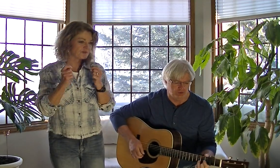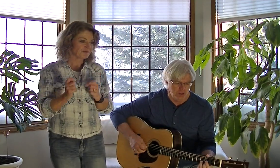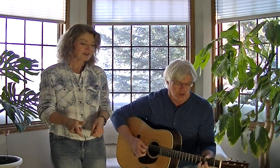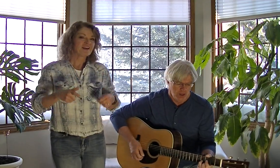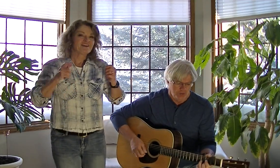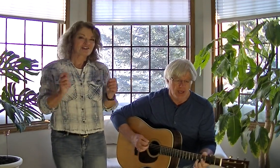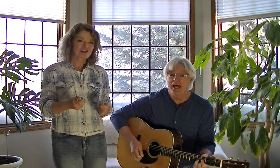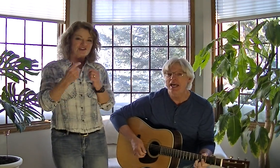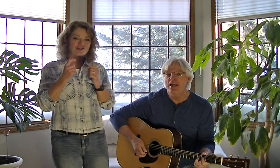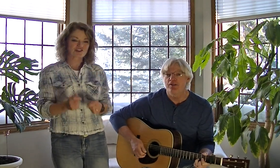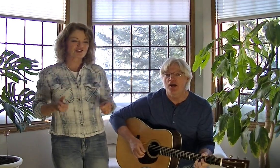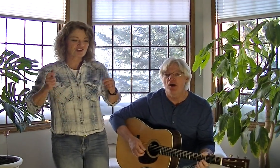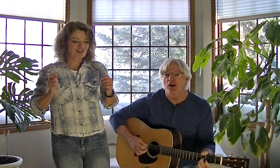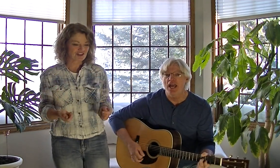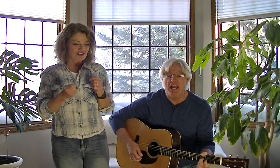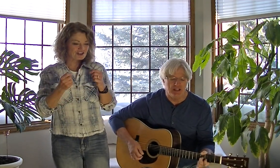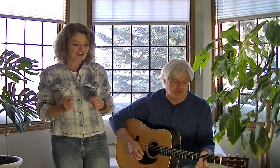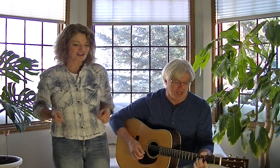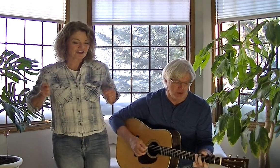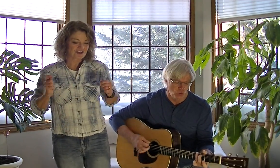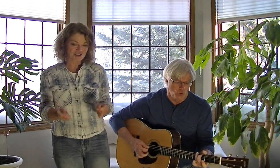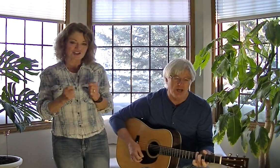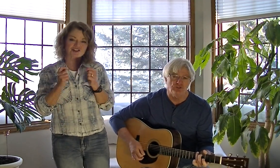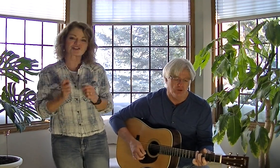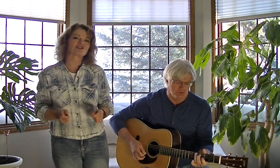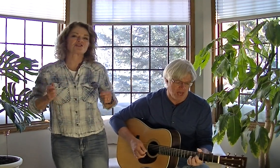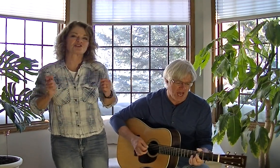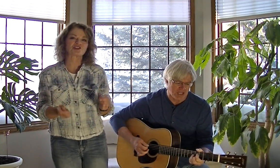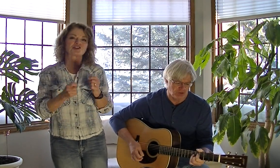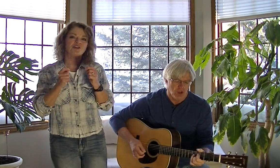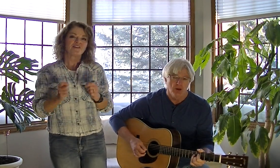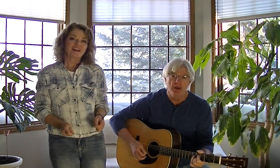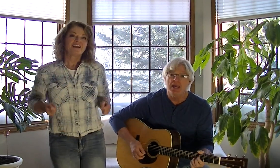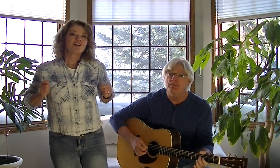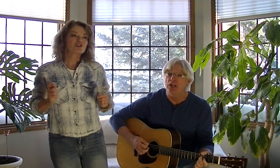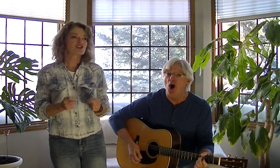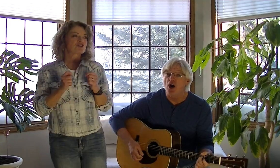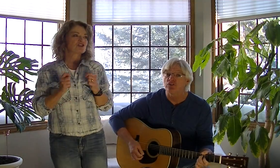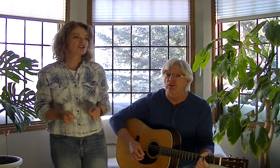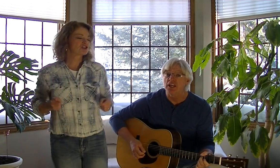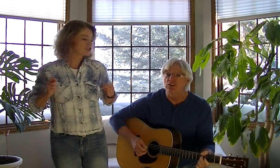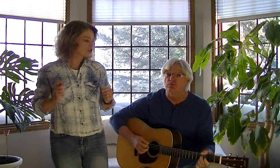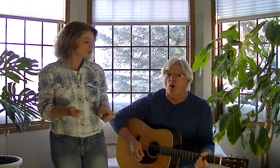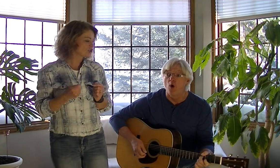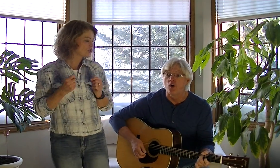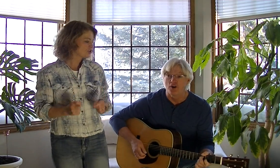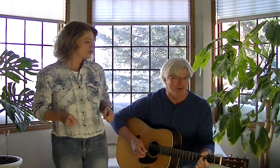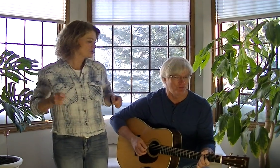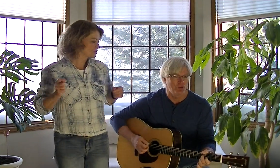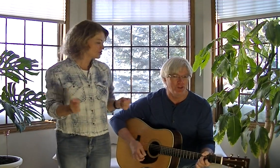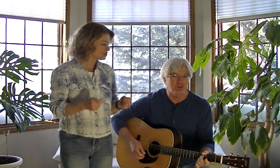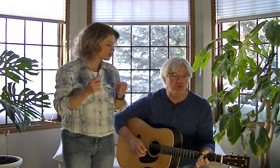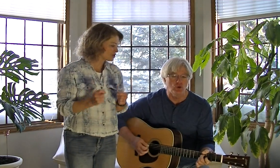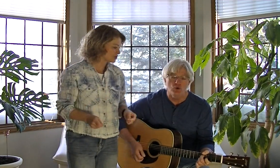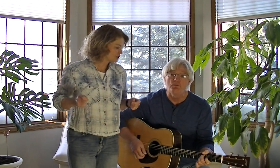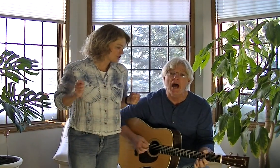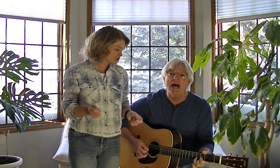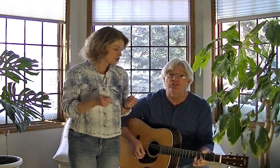They ate their eggs, then washed them hatch. Baby dog slings born into this new batch.